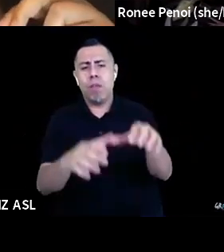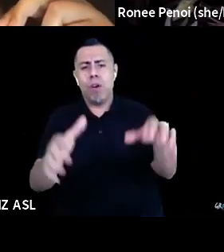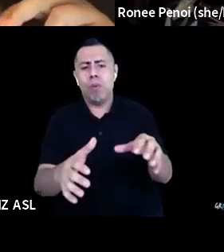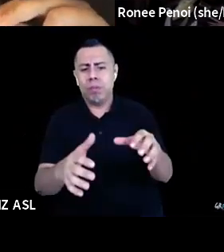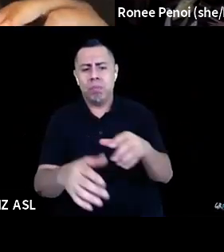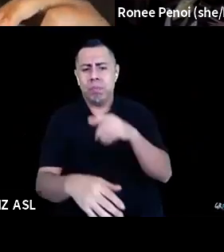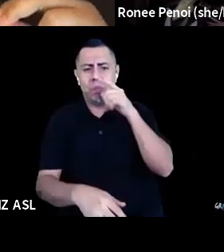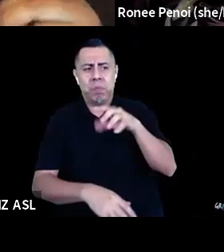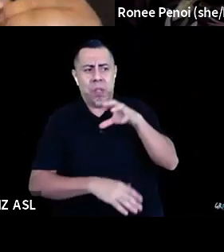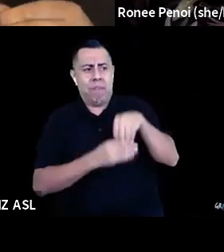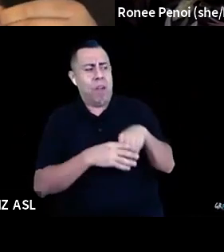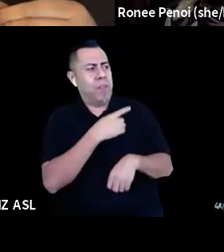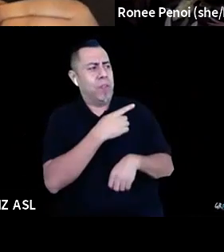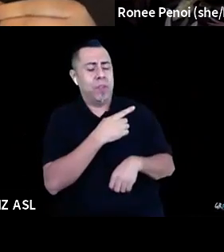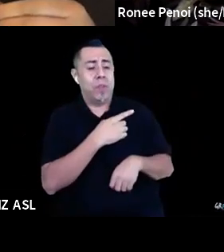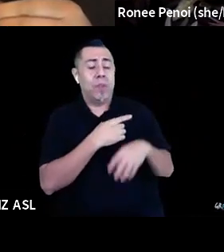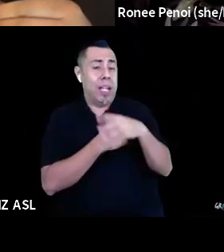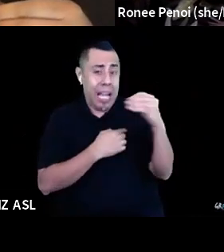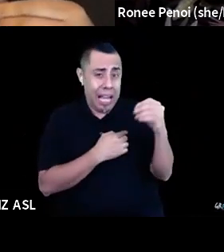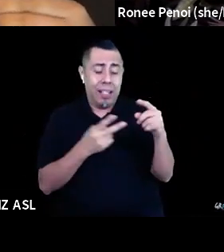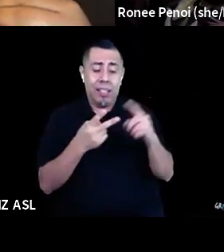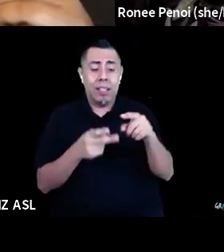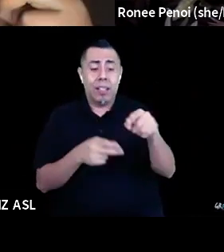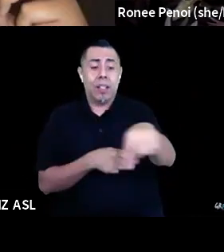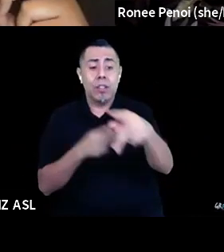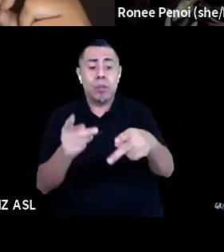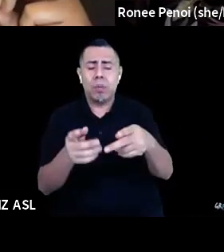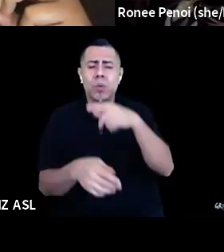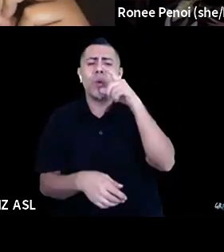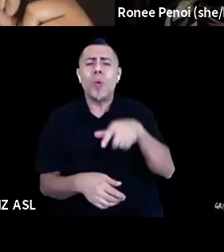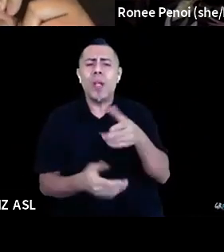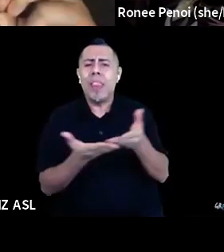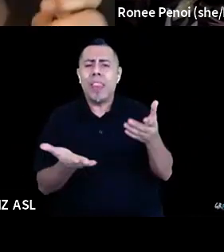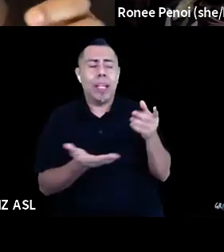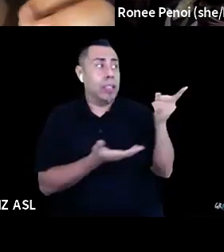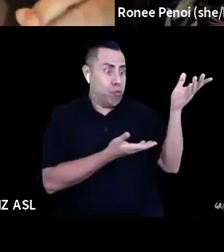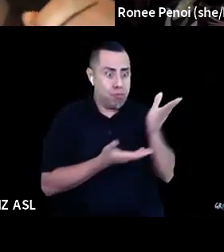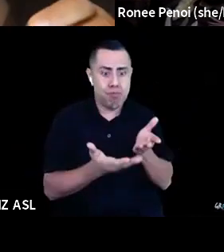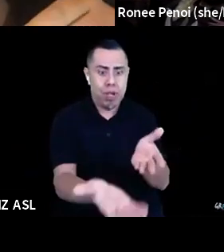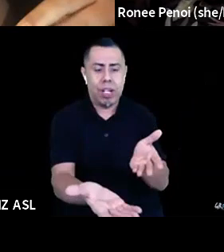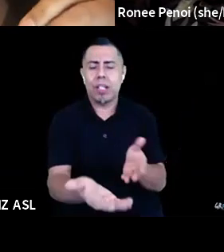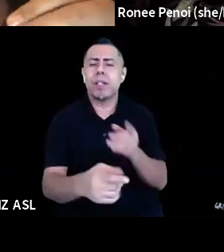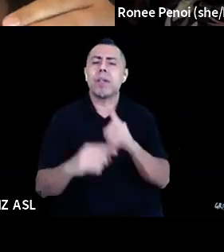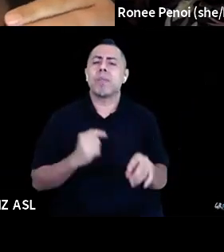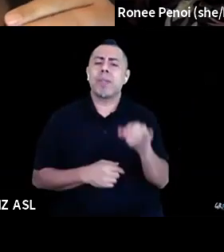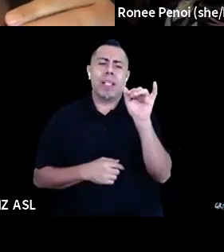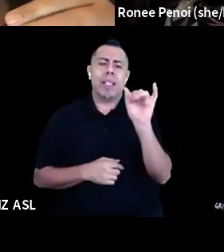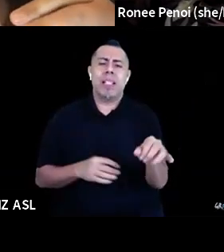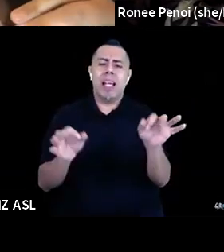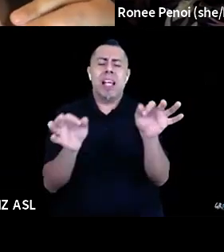them. But we, this language is so encoded in white supremacy and in our, which has encoded into